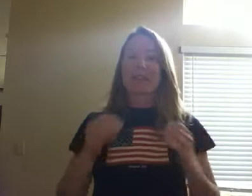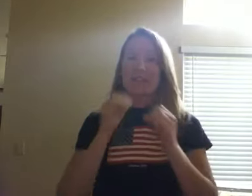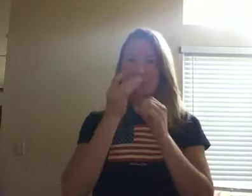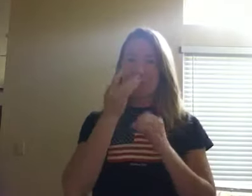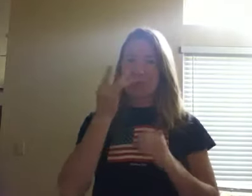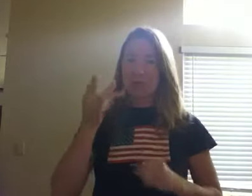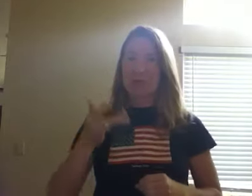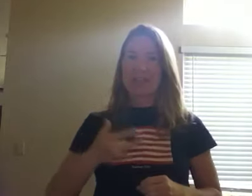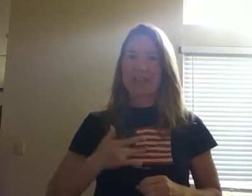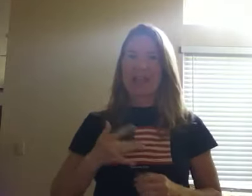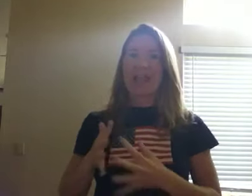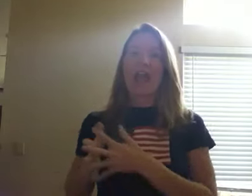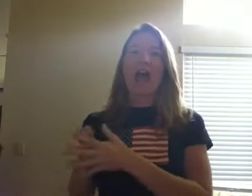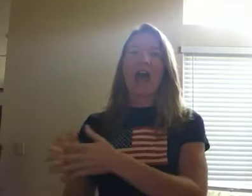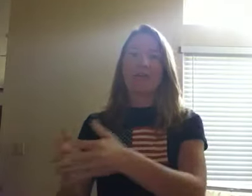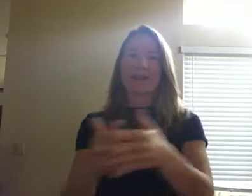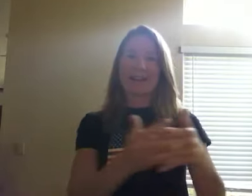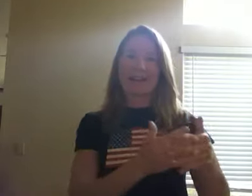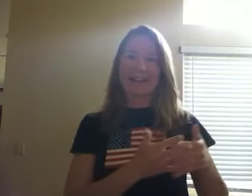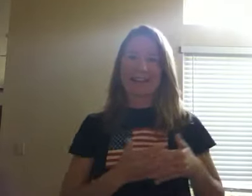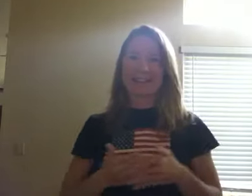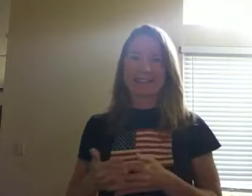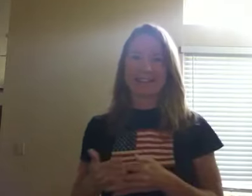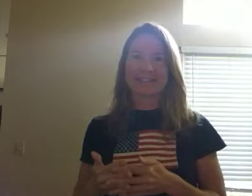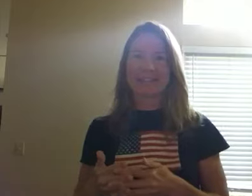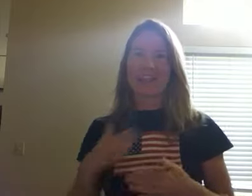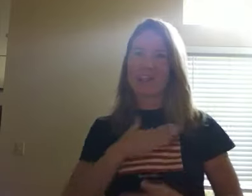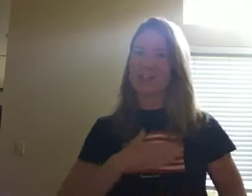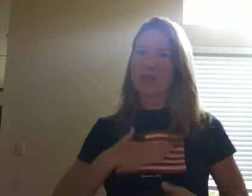Birthday, America. Enjoy!